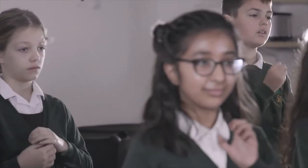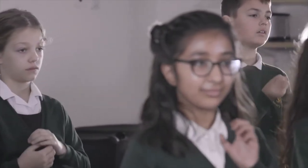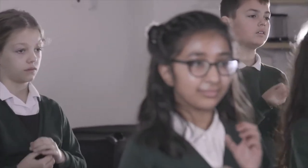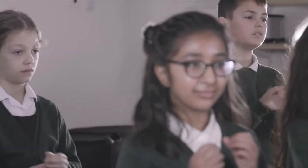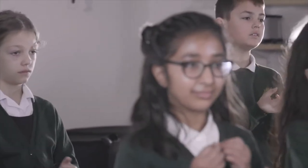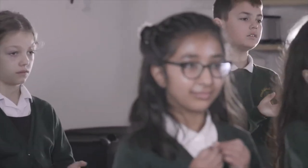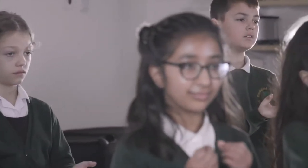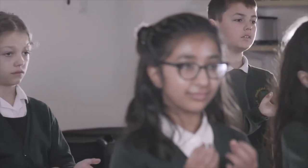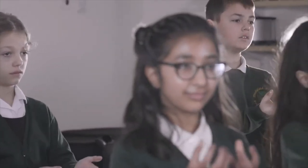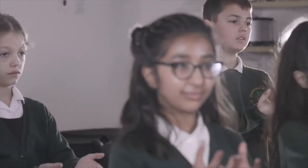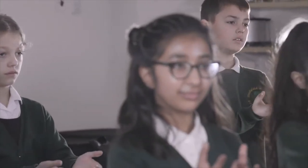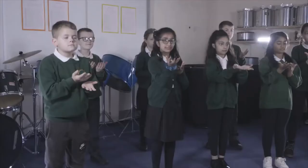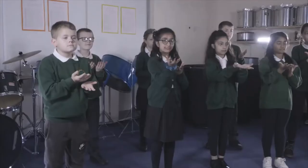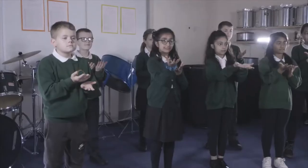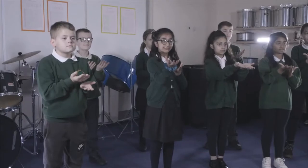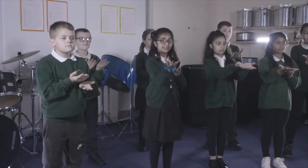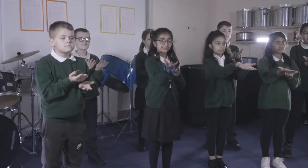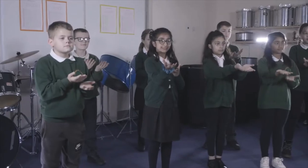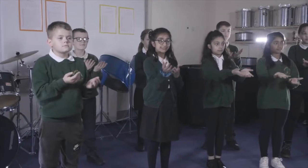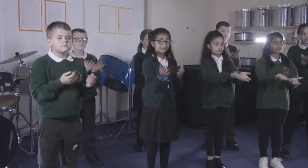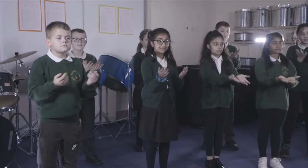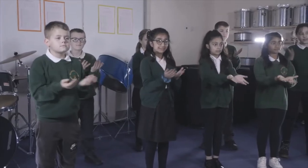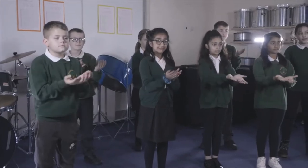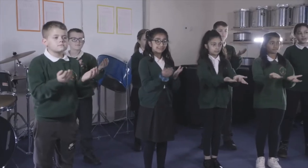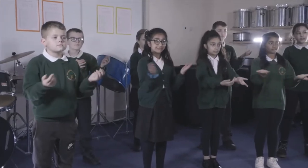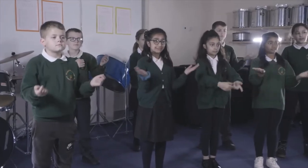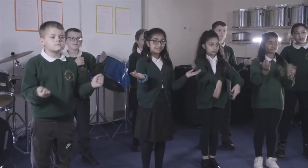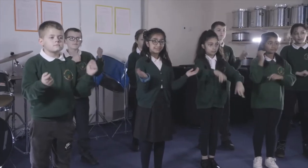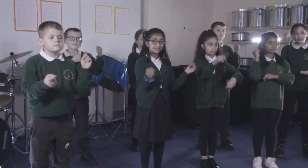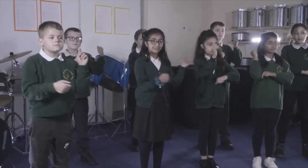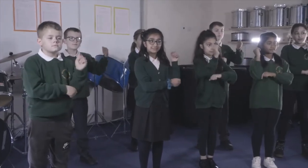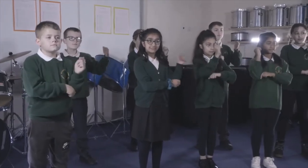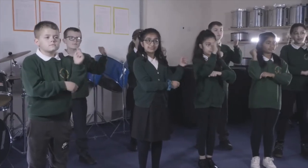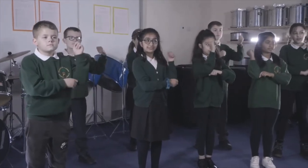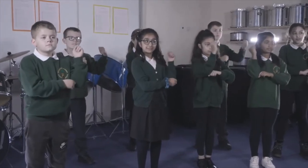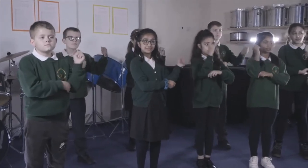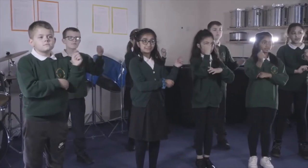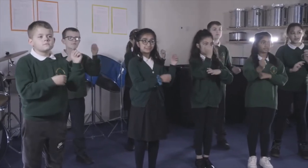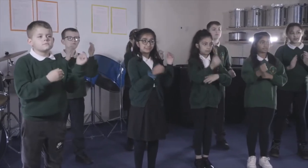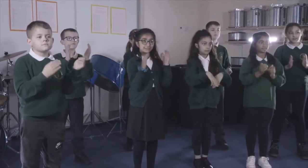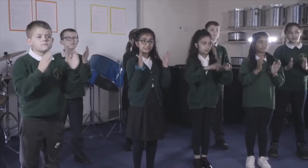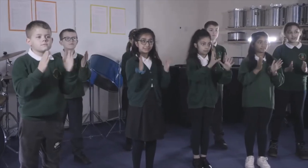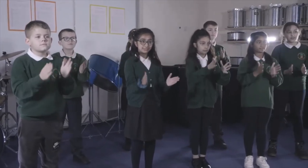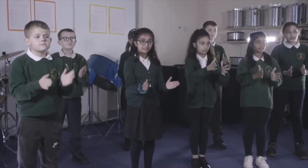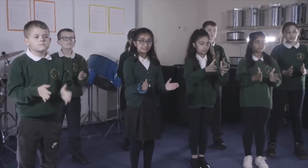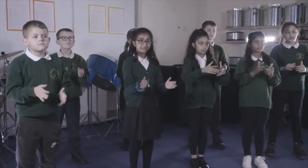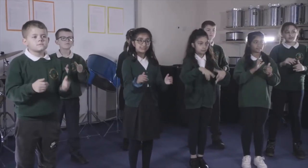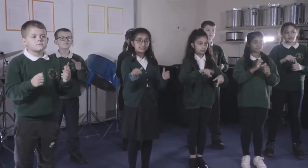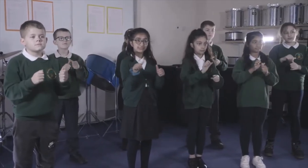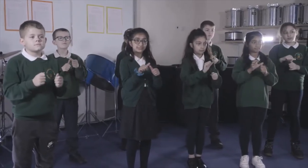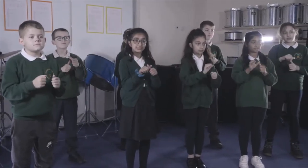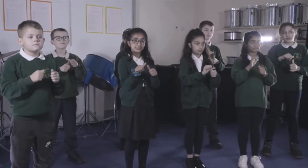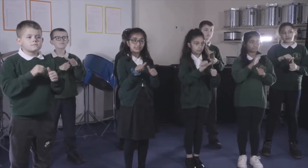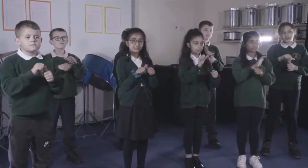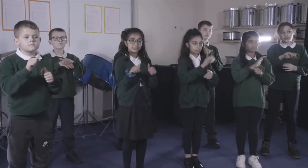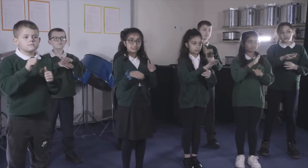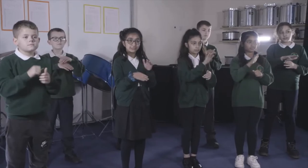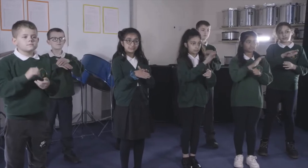night You and I must fight the hardest fight To make our future